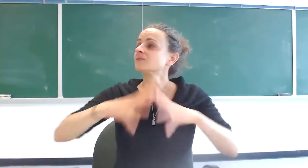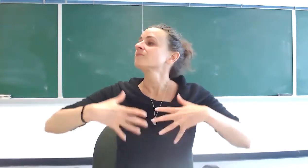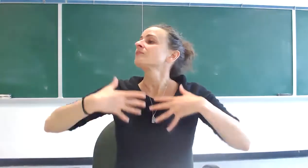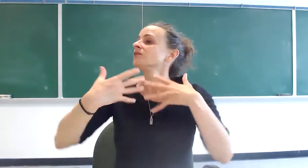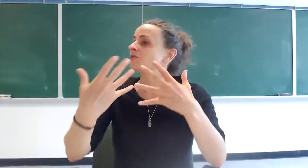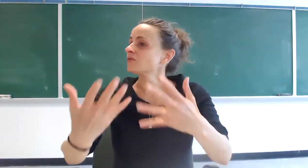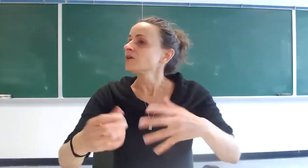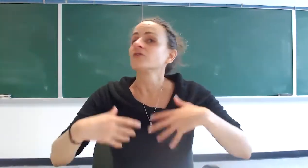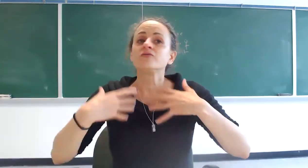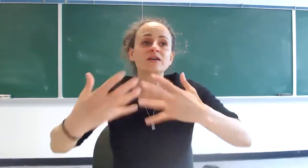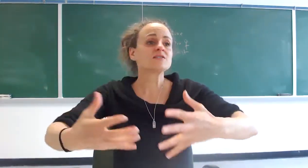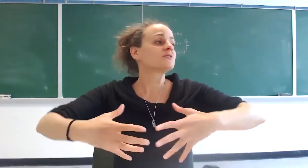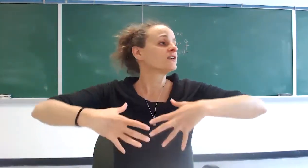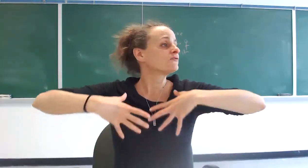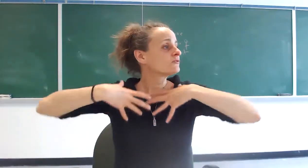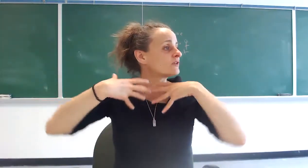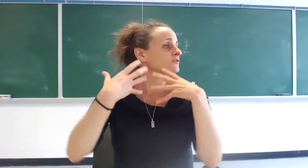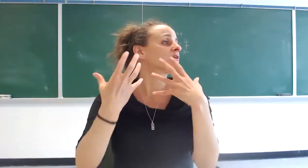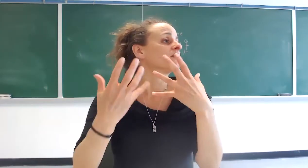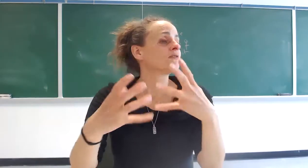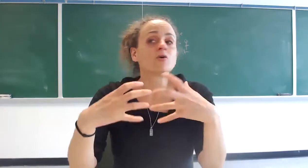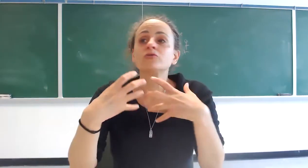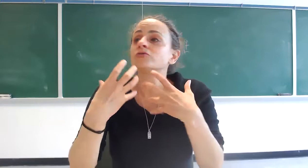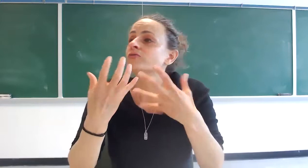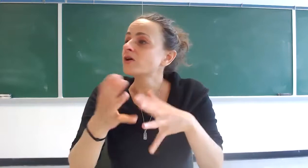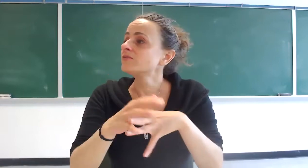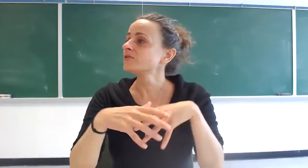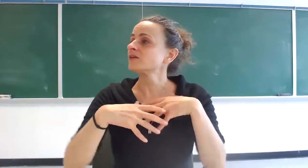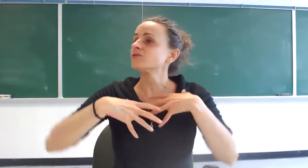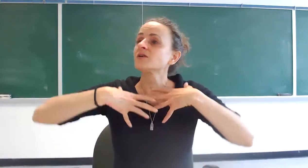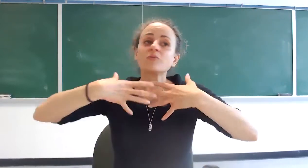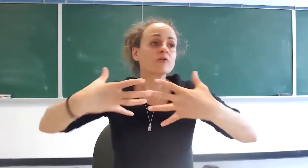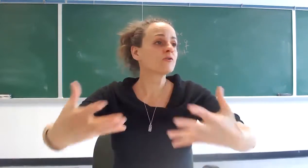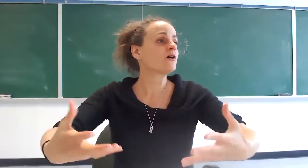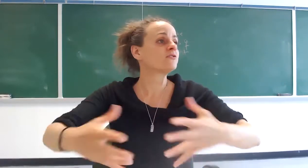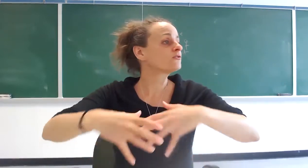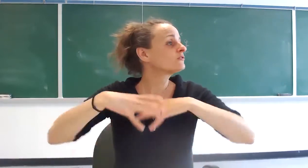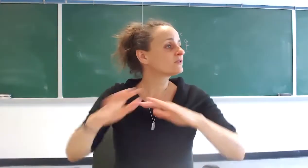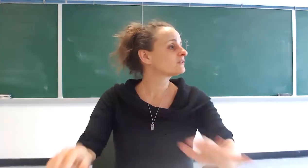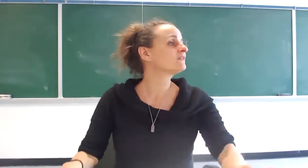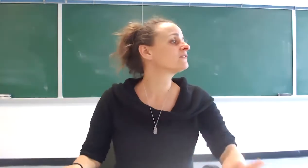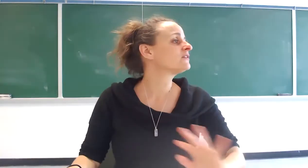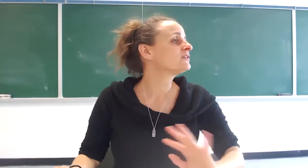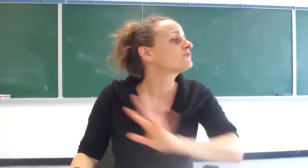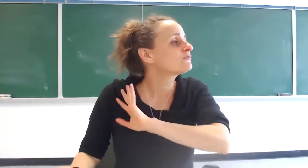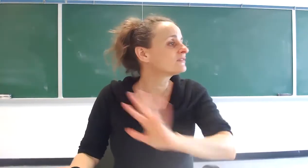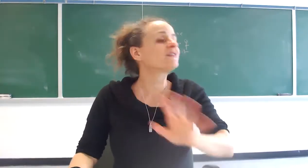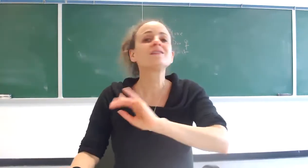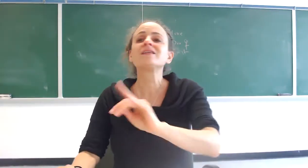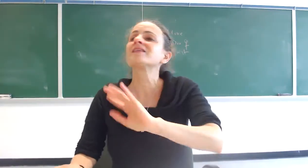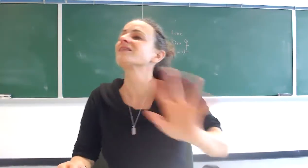you know confess yourself to that you can go to for comfort that you can pour your heart to you this is living us it's not he's not saying it